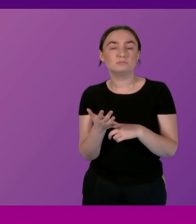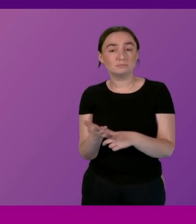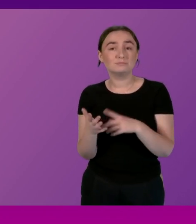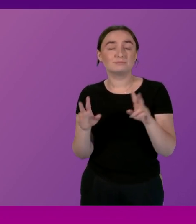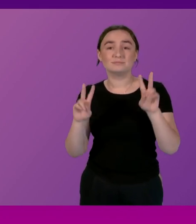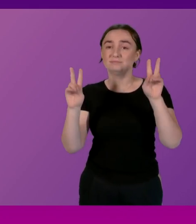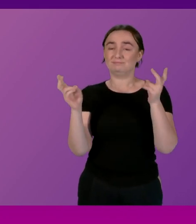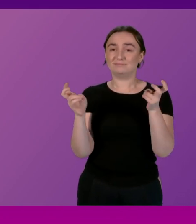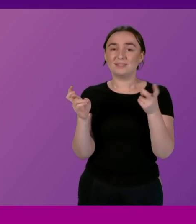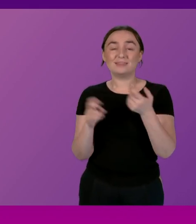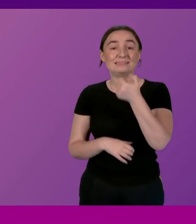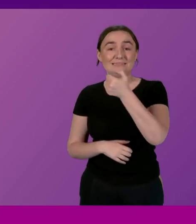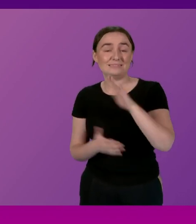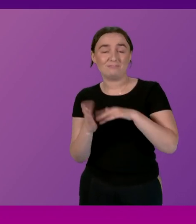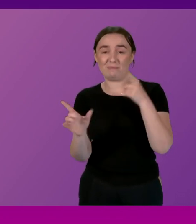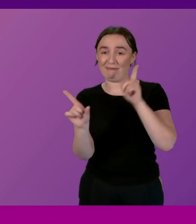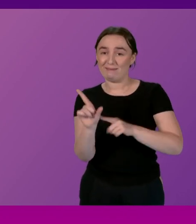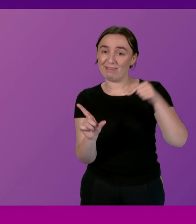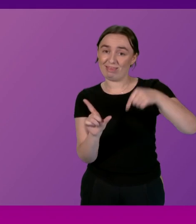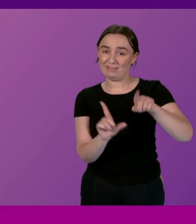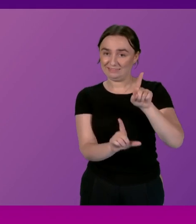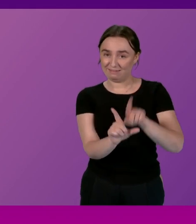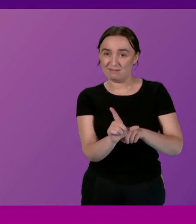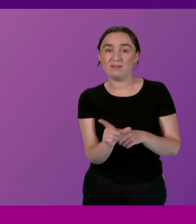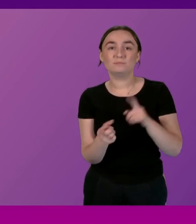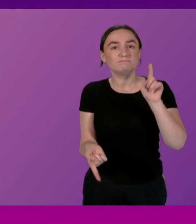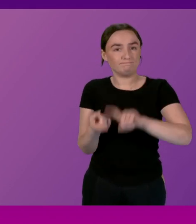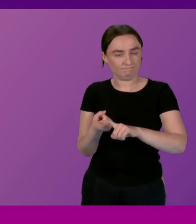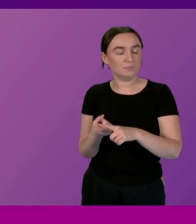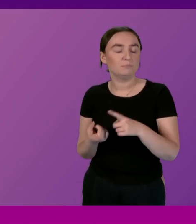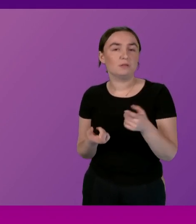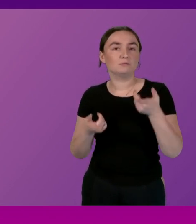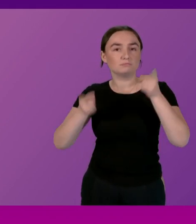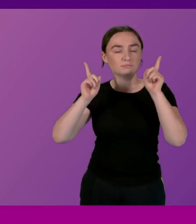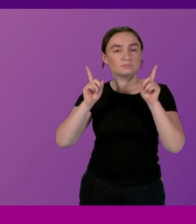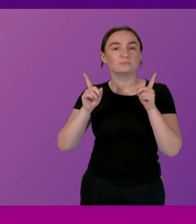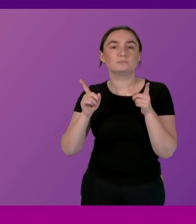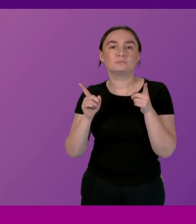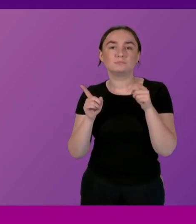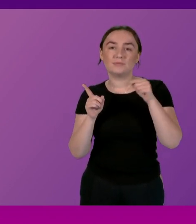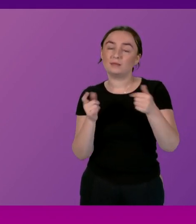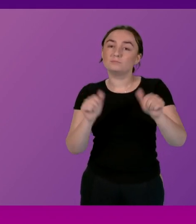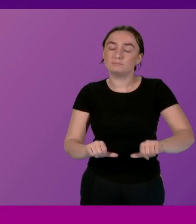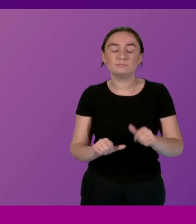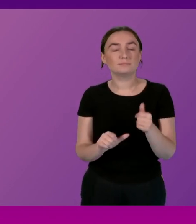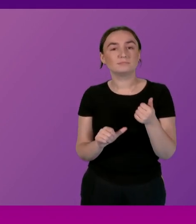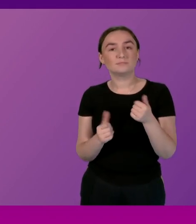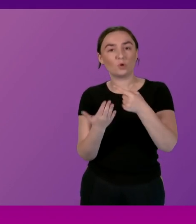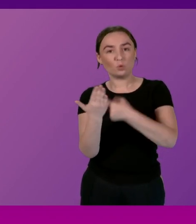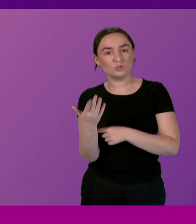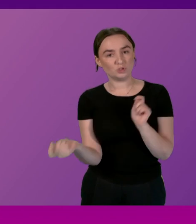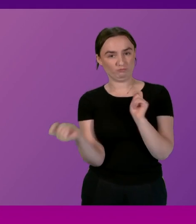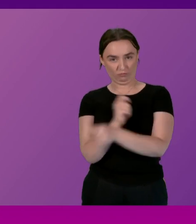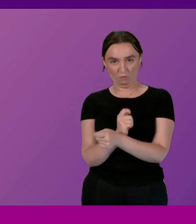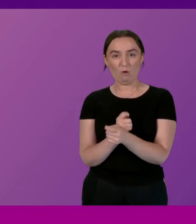on the 16th of May of this year we serve the government of the day that includes with regards to constitutional reform